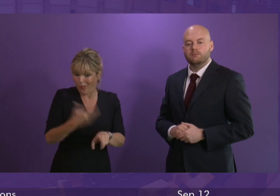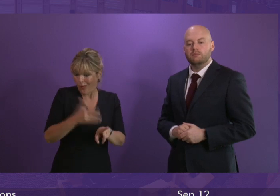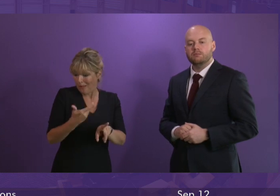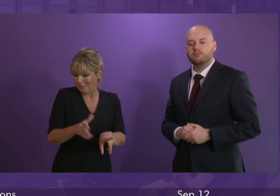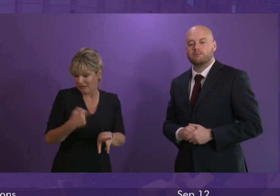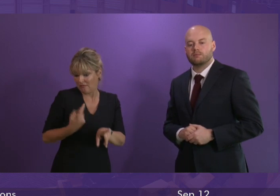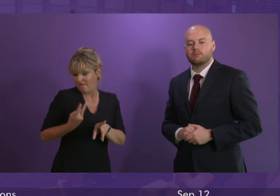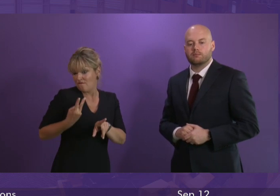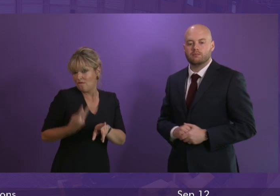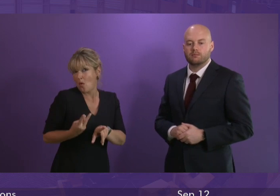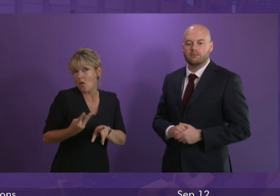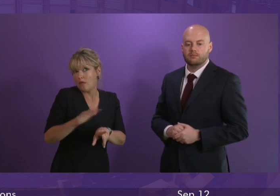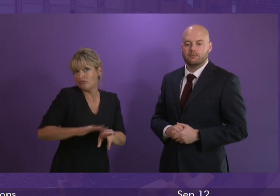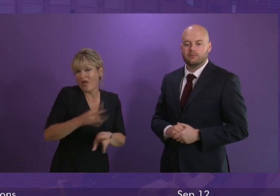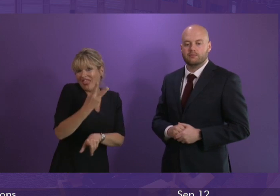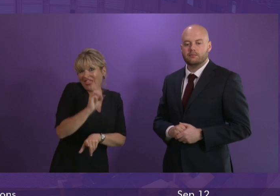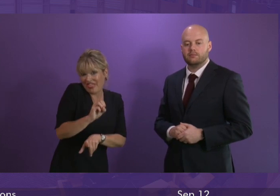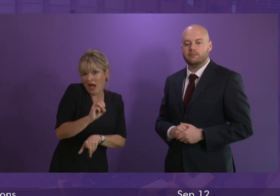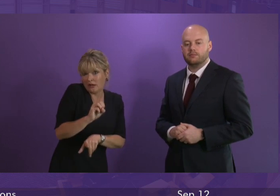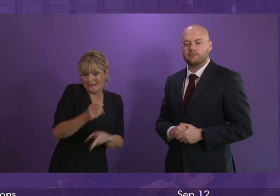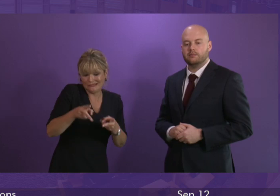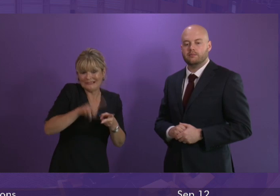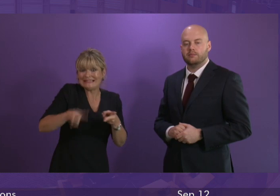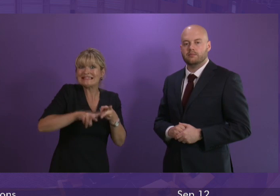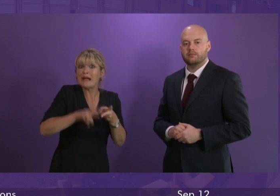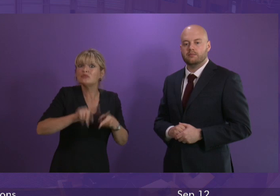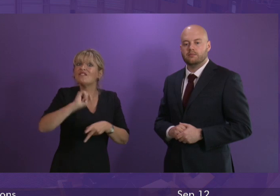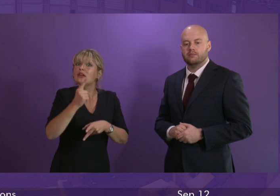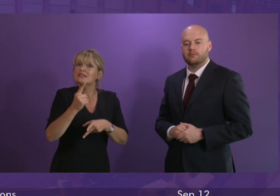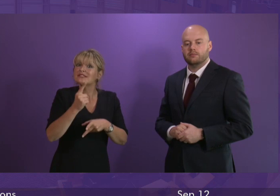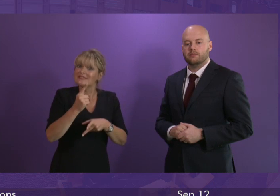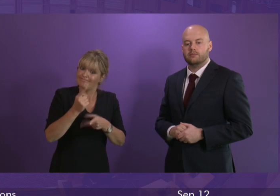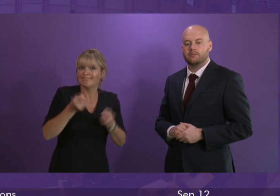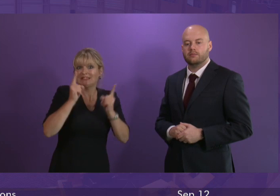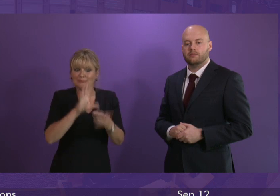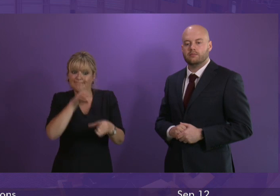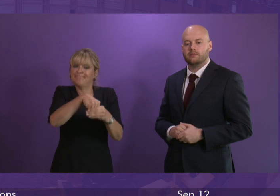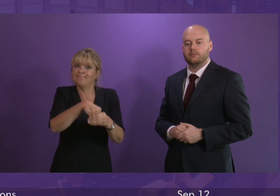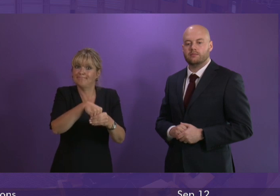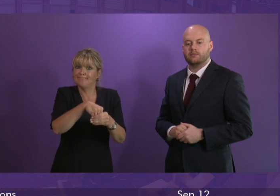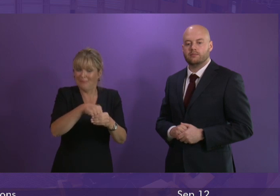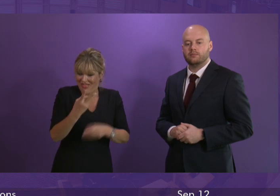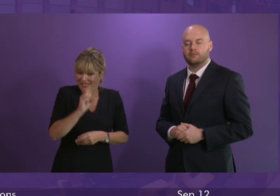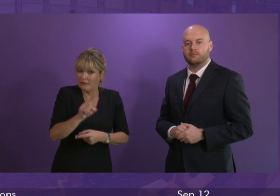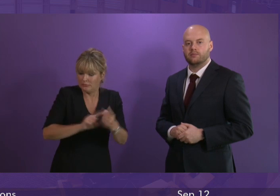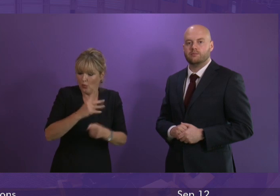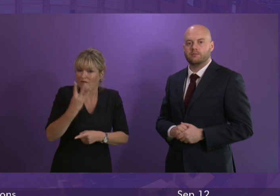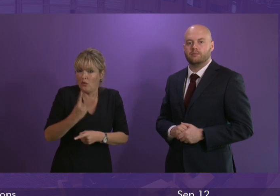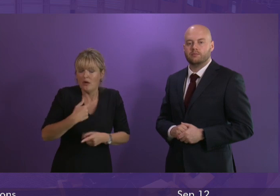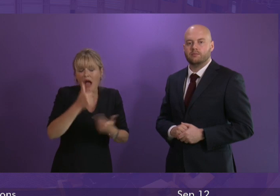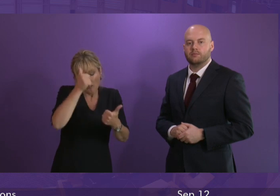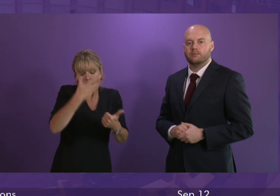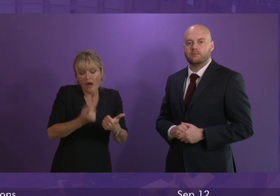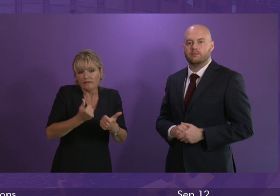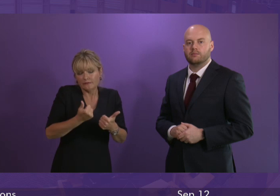only been four out of around 30 the Deputy First Minister has just come from one of those this morning we also know there is a series of mitigation